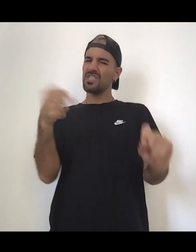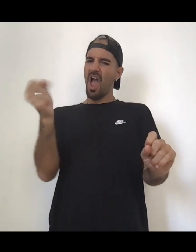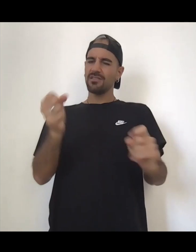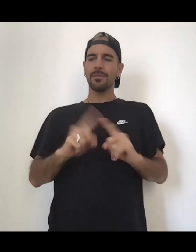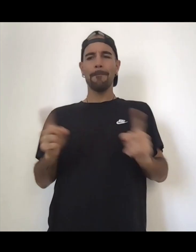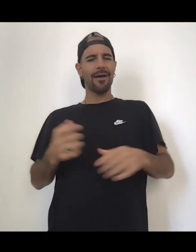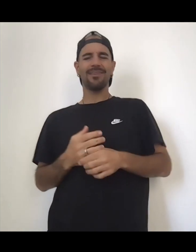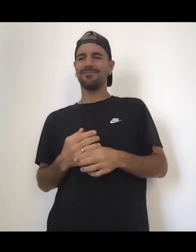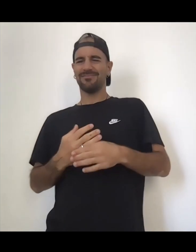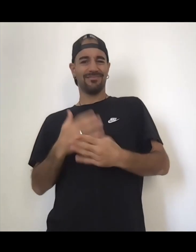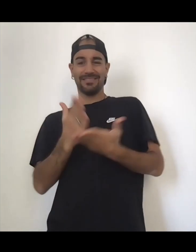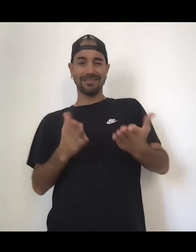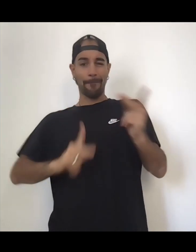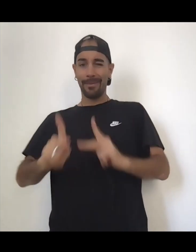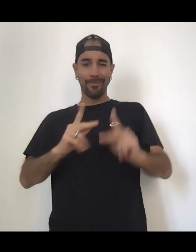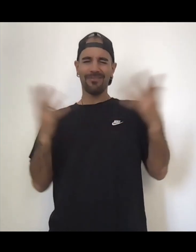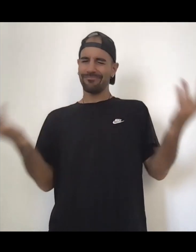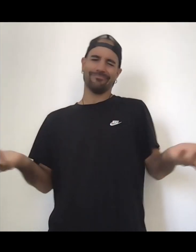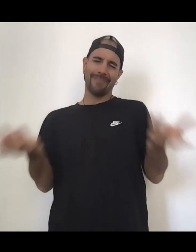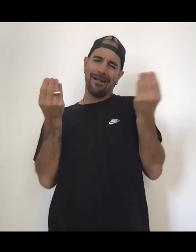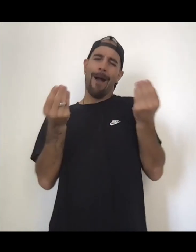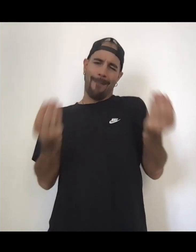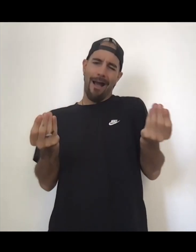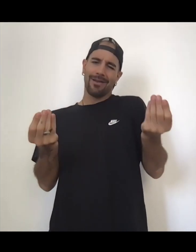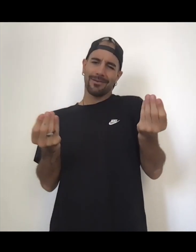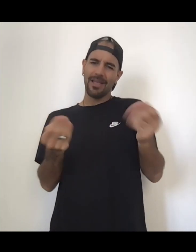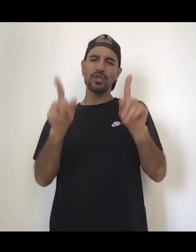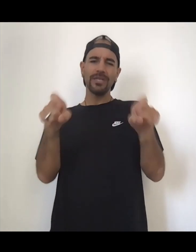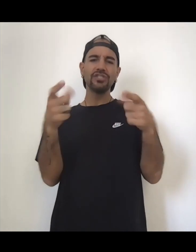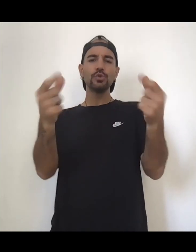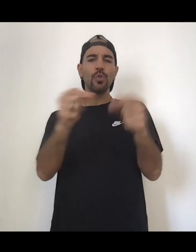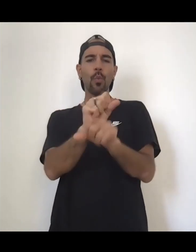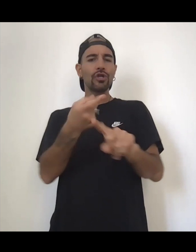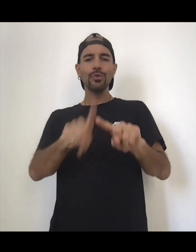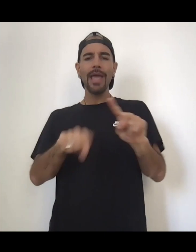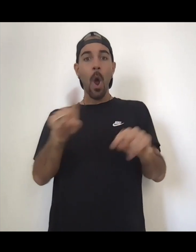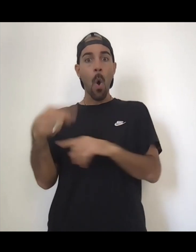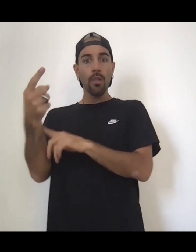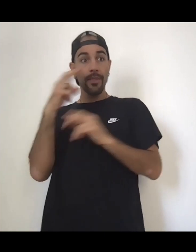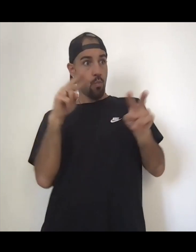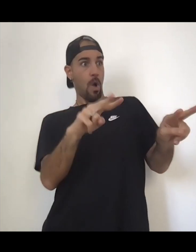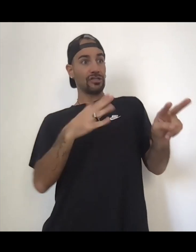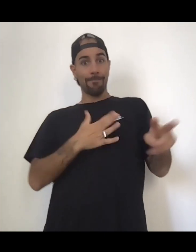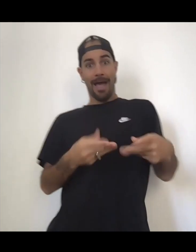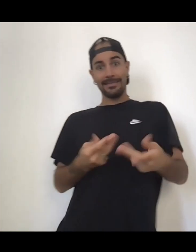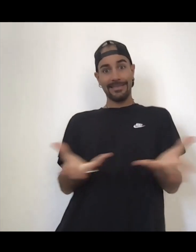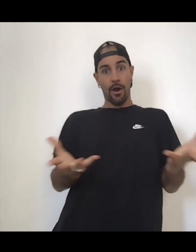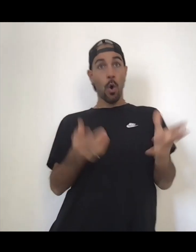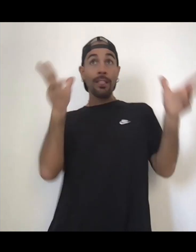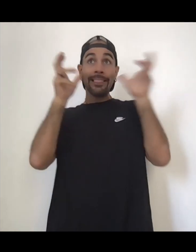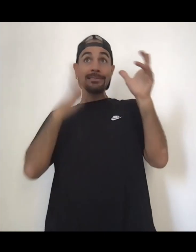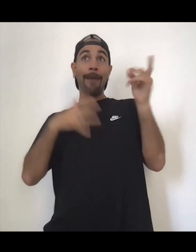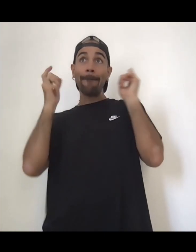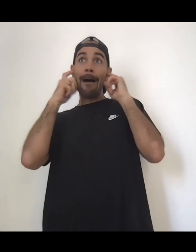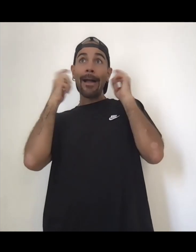whatever reality you want your job to be placed around because like that is a fact you can actually do that you do not need these systems these governments that like they can't do